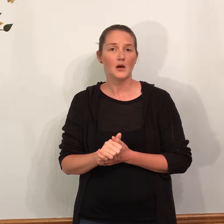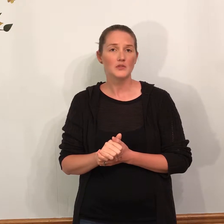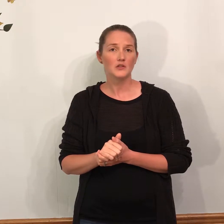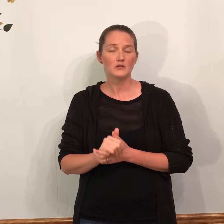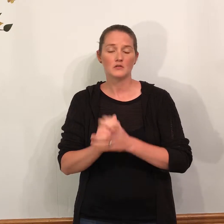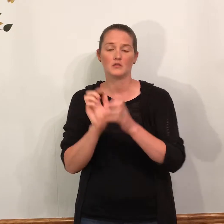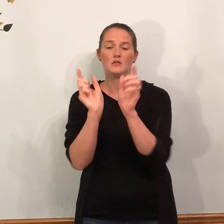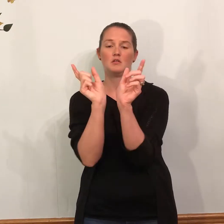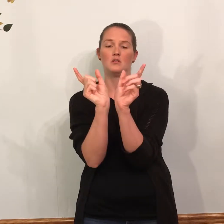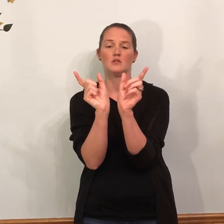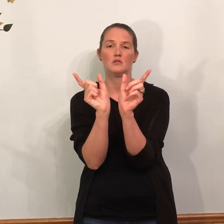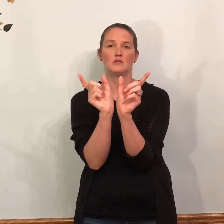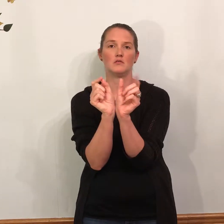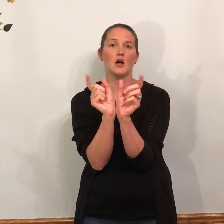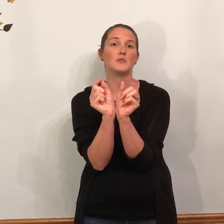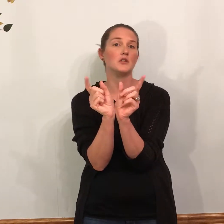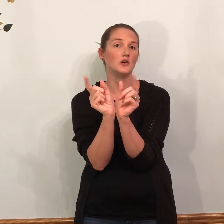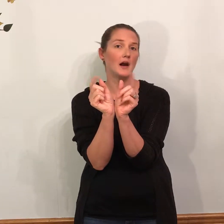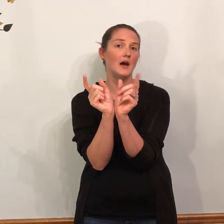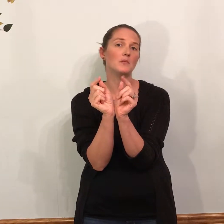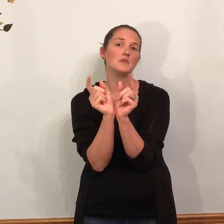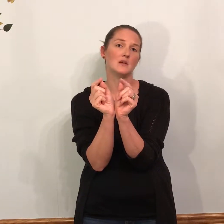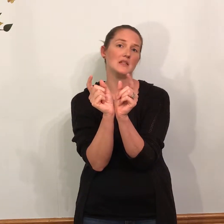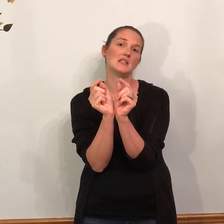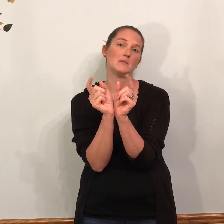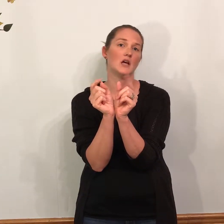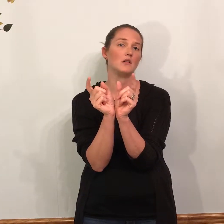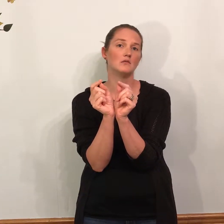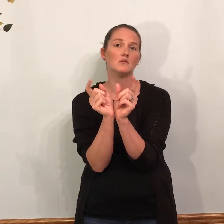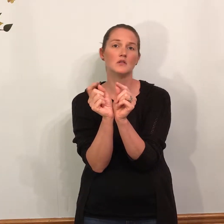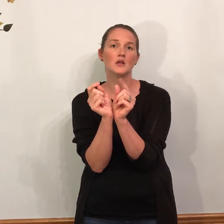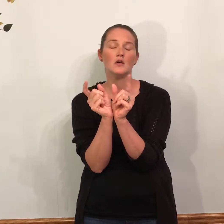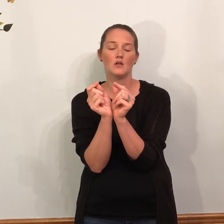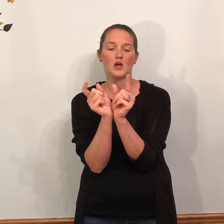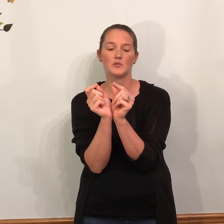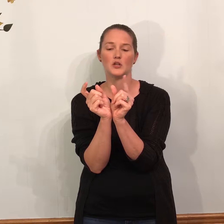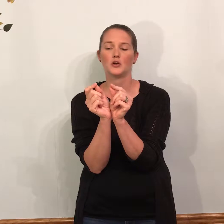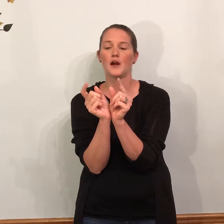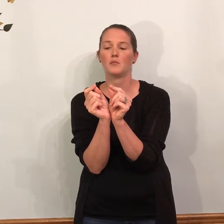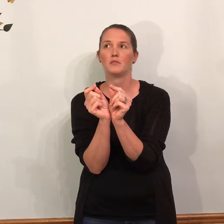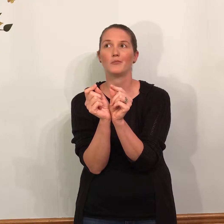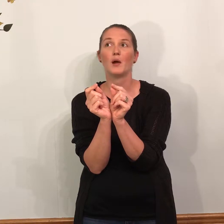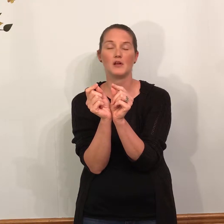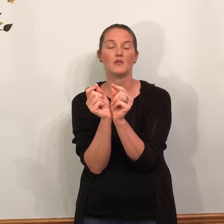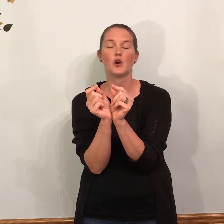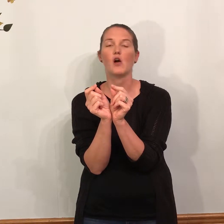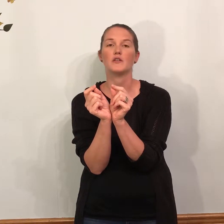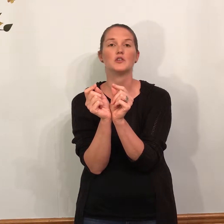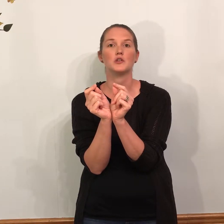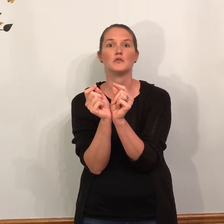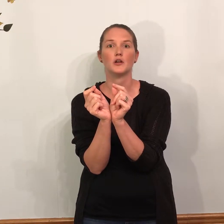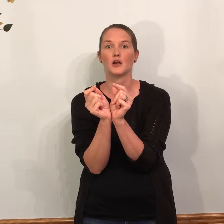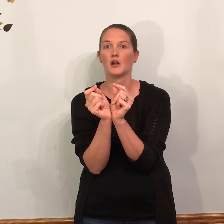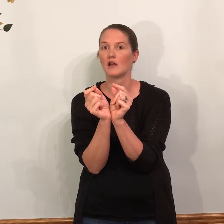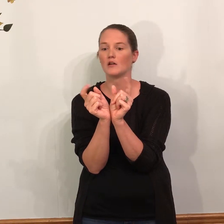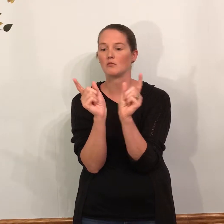lobster. Lobster, crab. It's going to be the same time. Lobster and crab. Probably even crawfish too if you're going to go down that road.